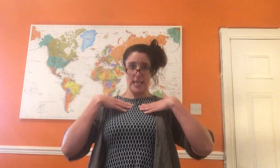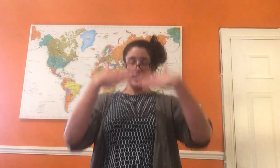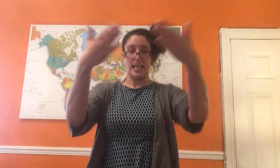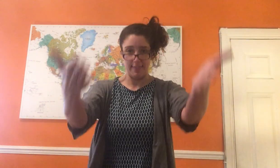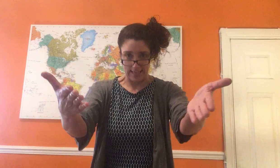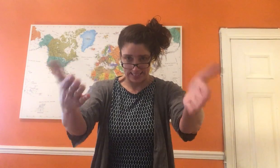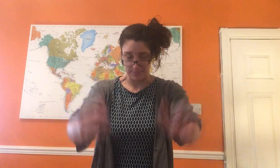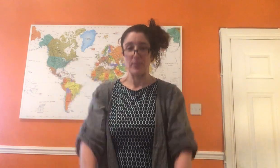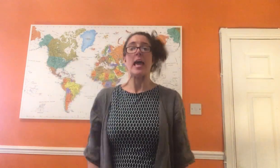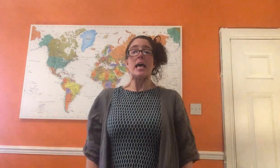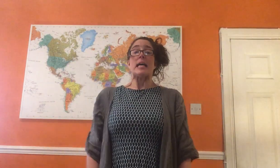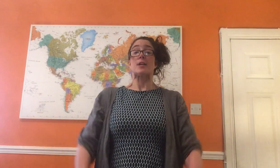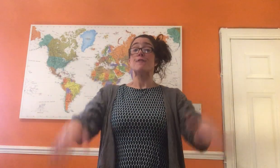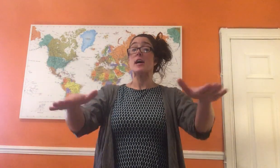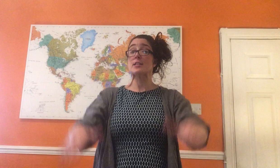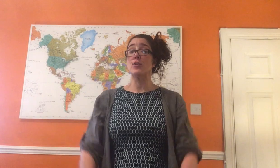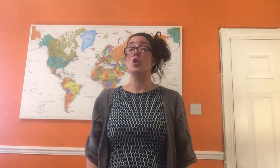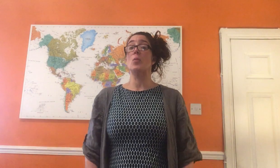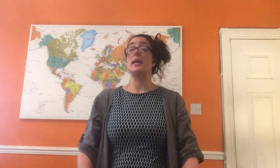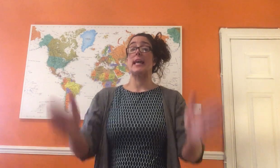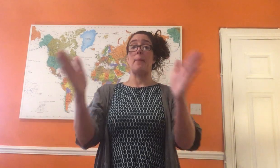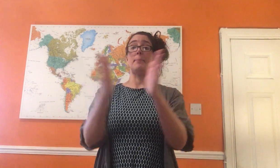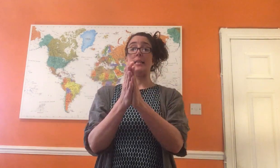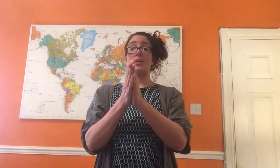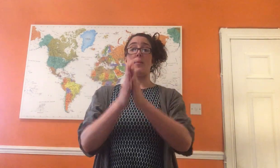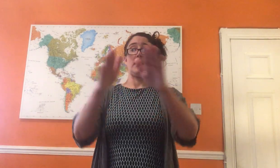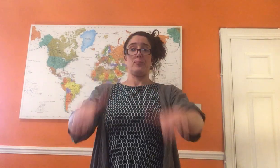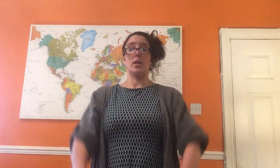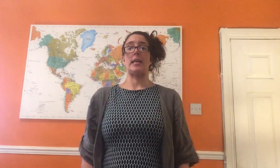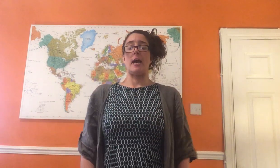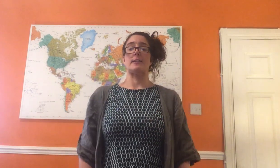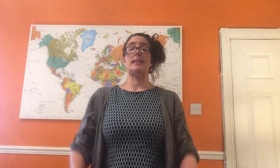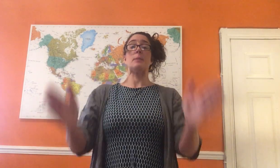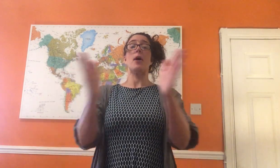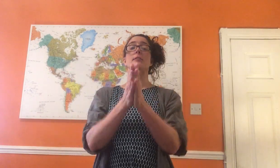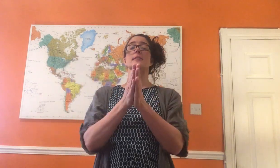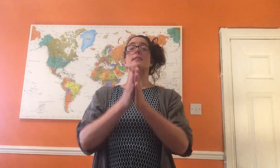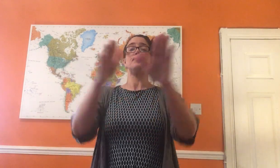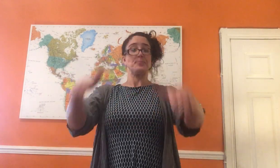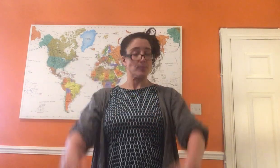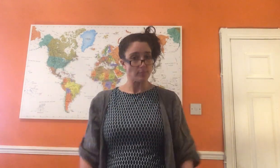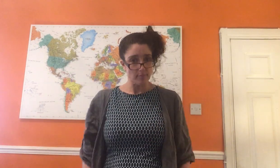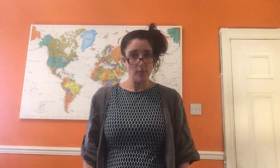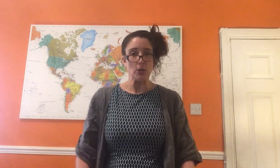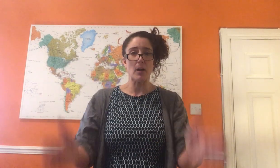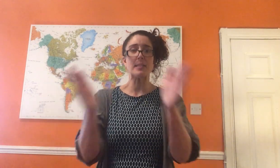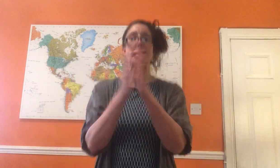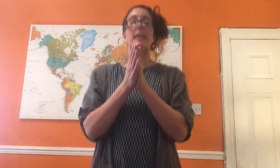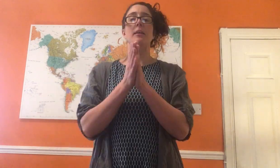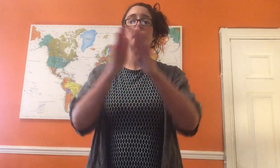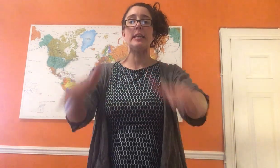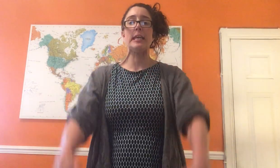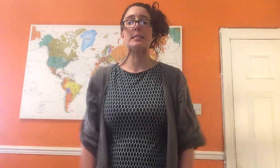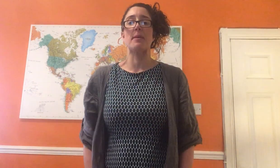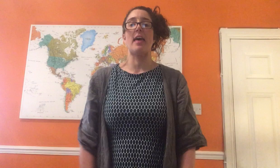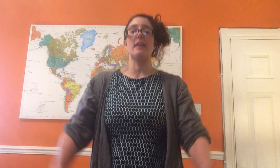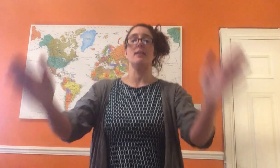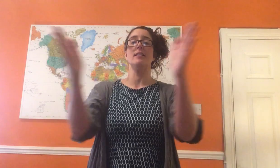this and this. So first of all we're going to get a beat going. We're going to get our steady pulse. You can't see my knees but there they are.